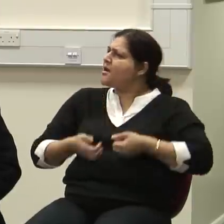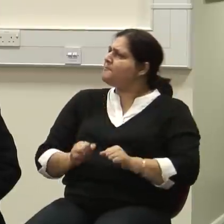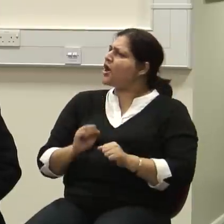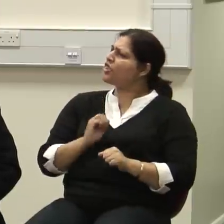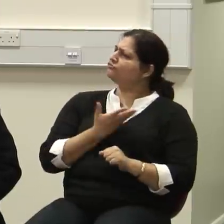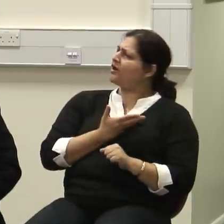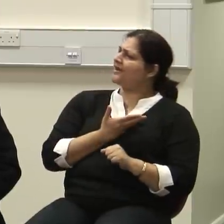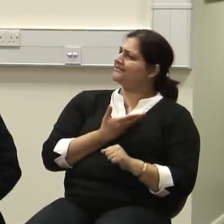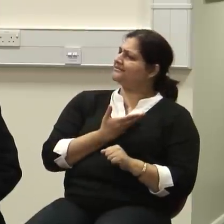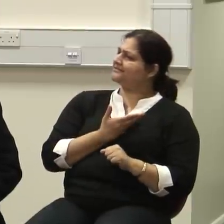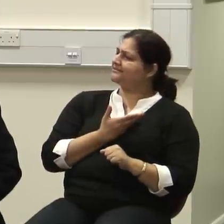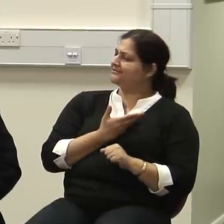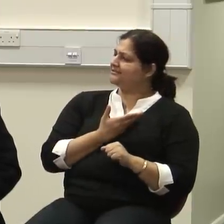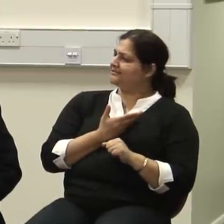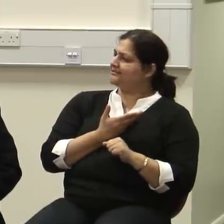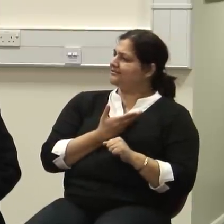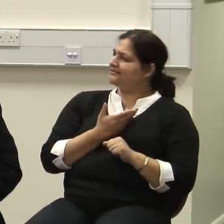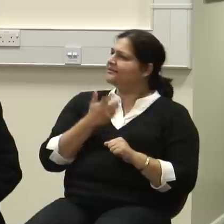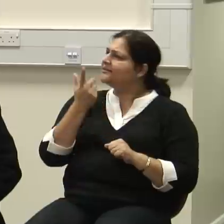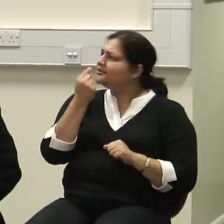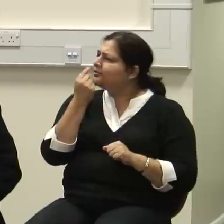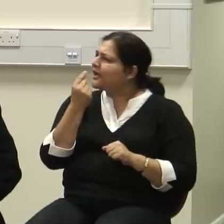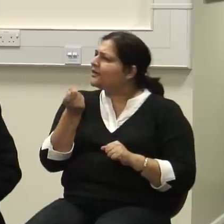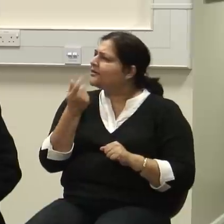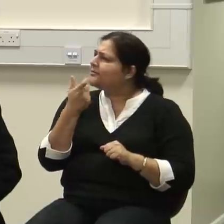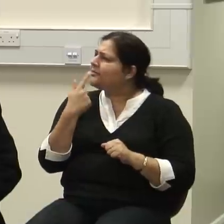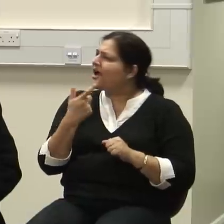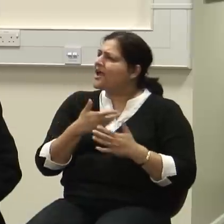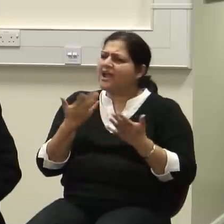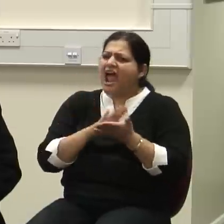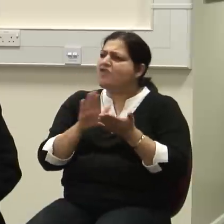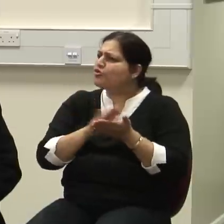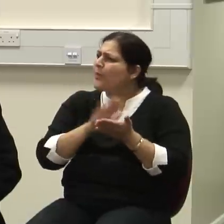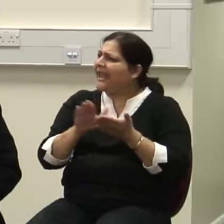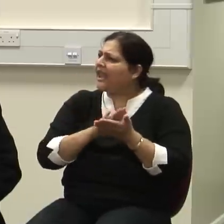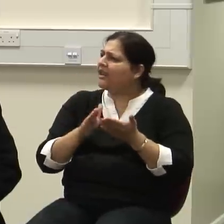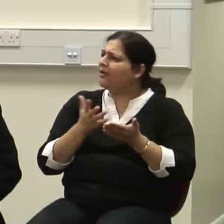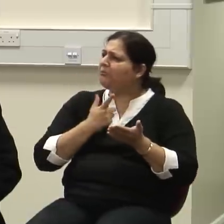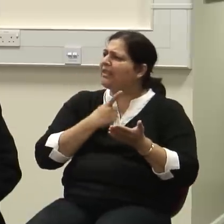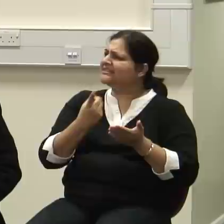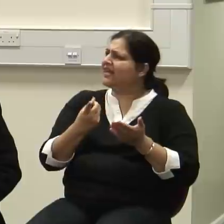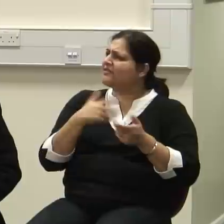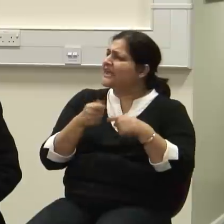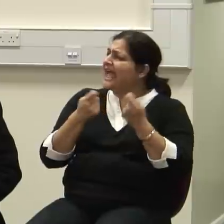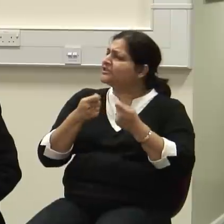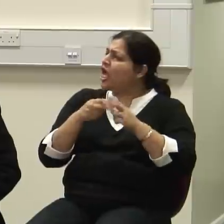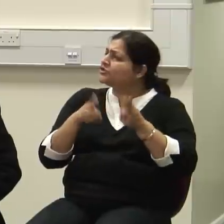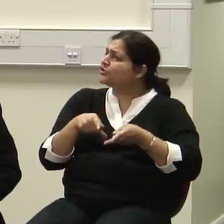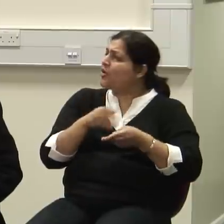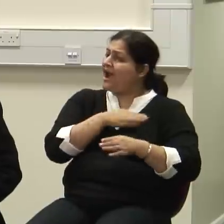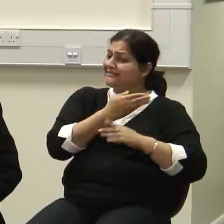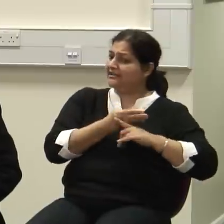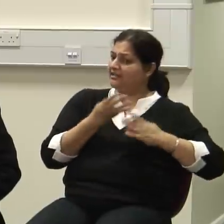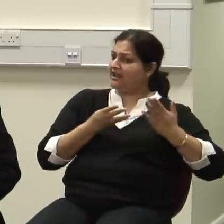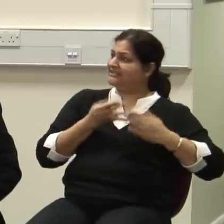could buy all the heroin you wanted from C.S. Roebuck, that's a famous catalog store, up until 1906. There were no drug